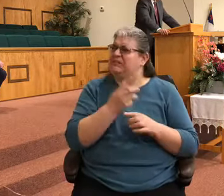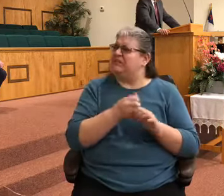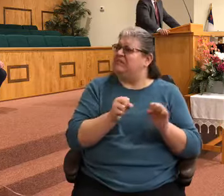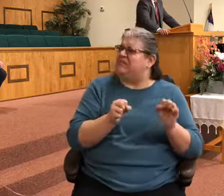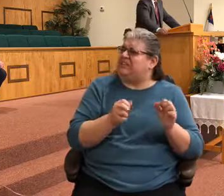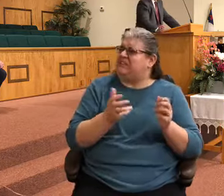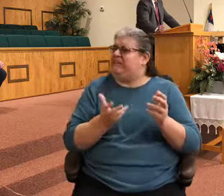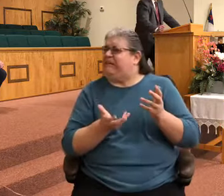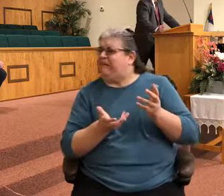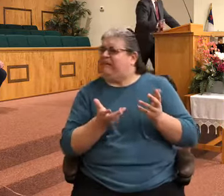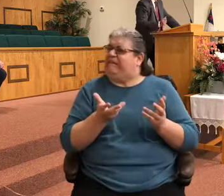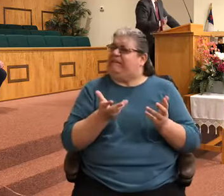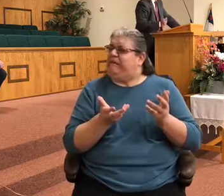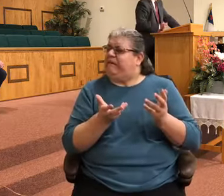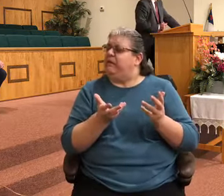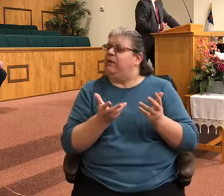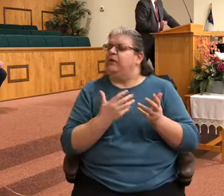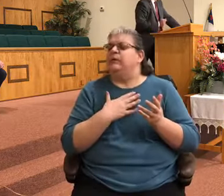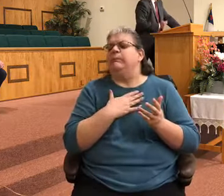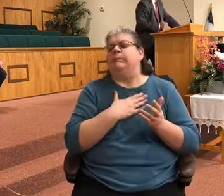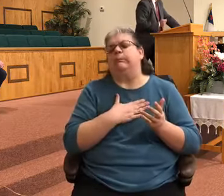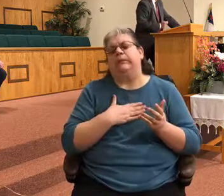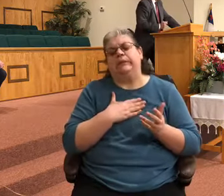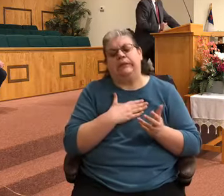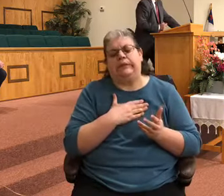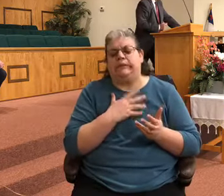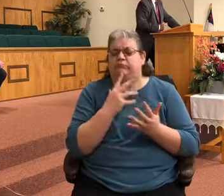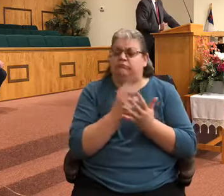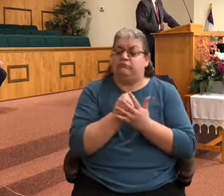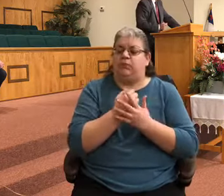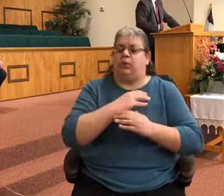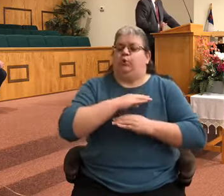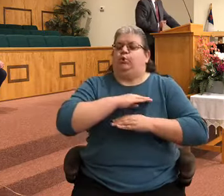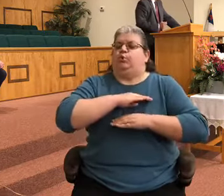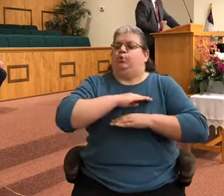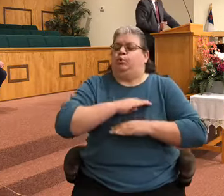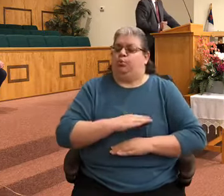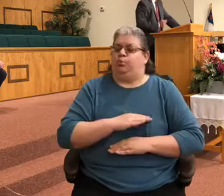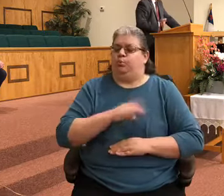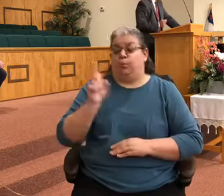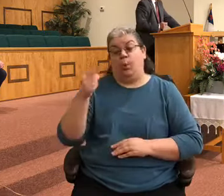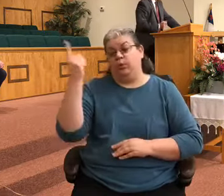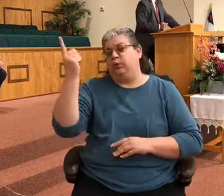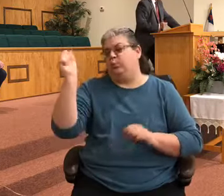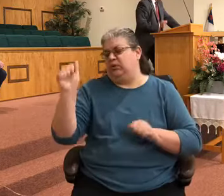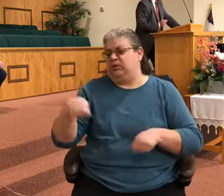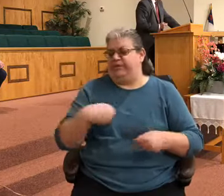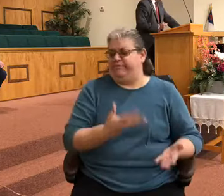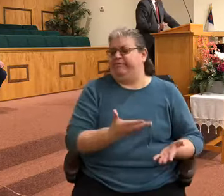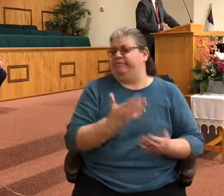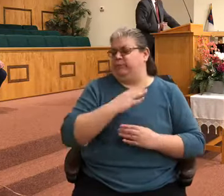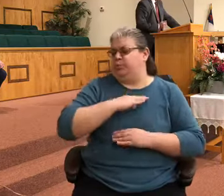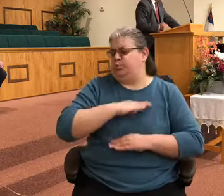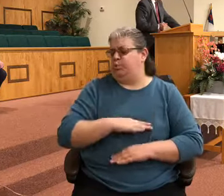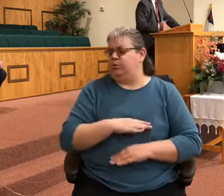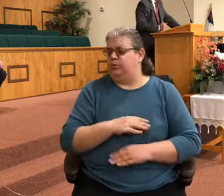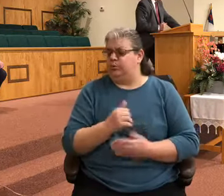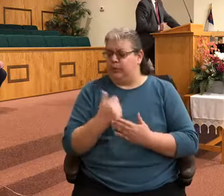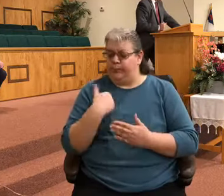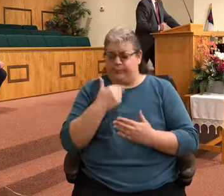Lord, they get that assurance that only you can give them. Help us, Lord, to be a good witness where we're at, to family, friends, and